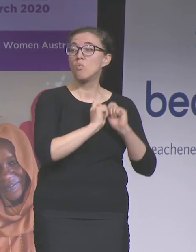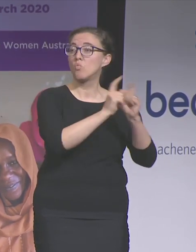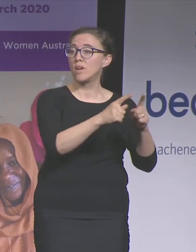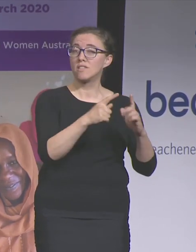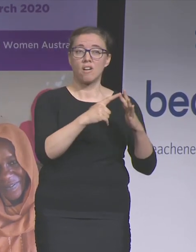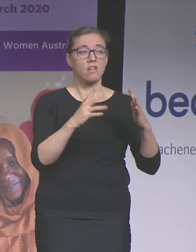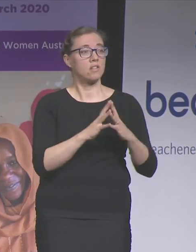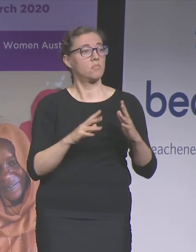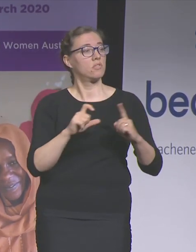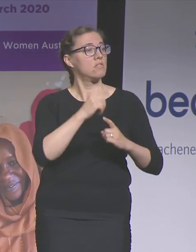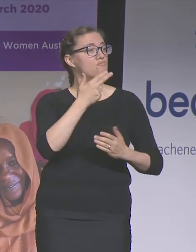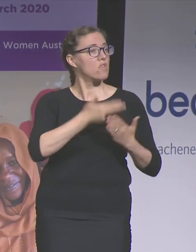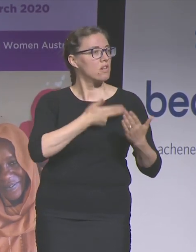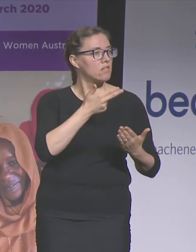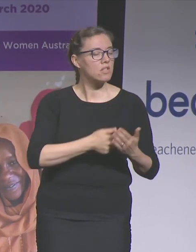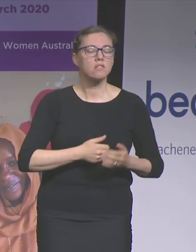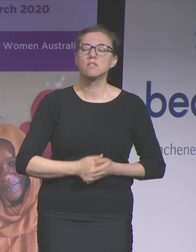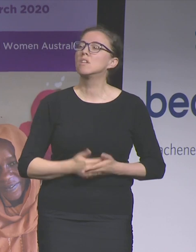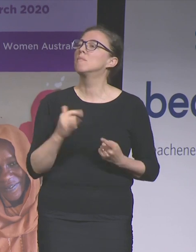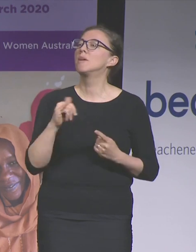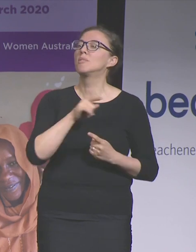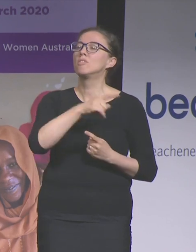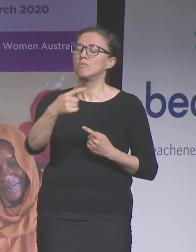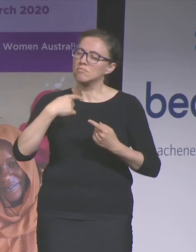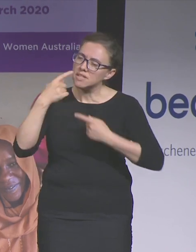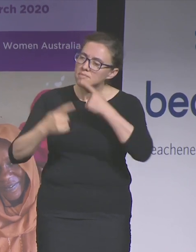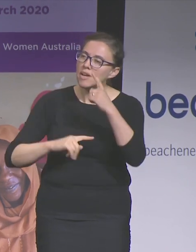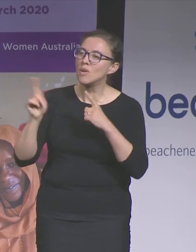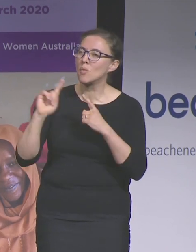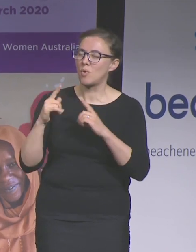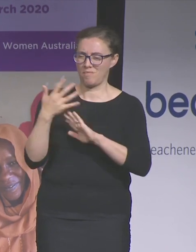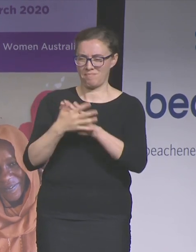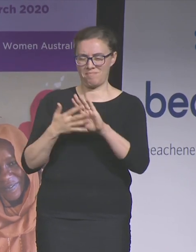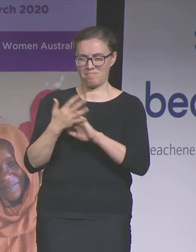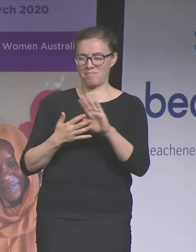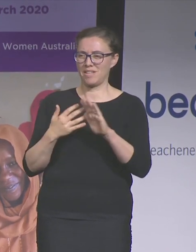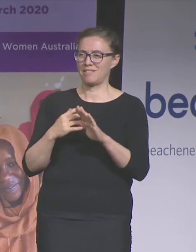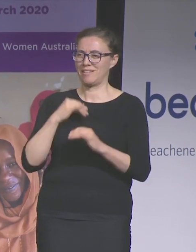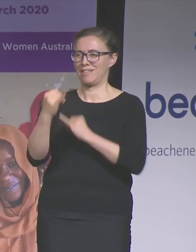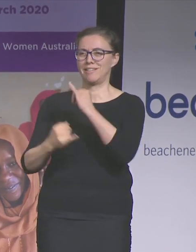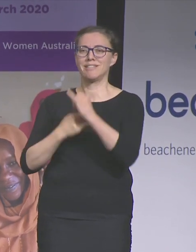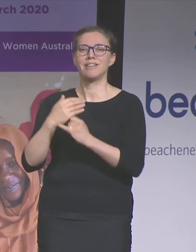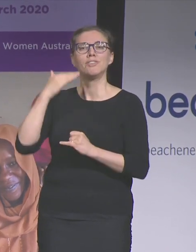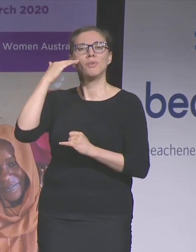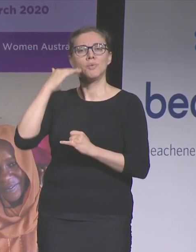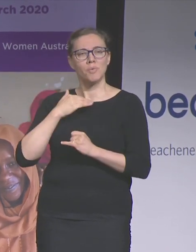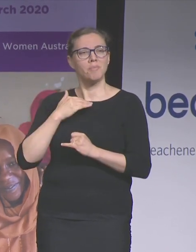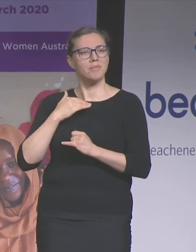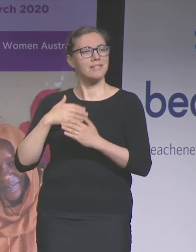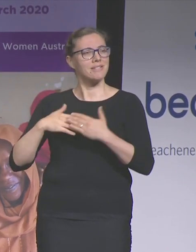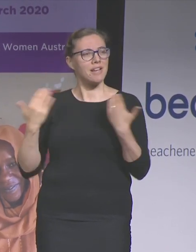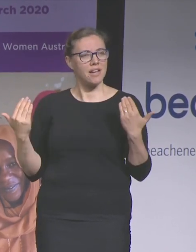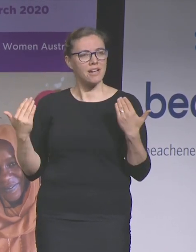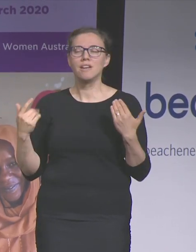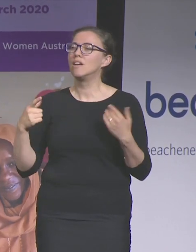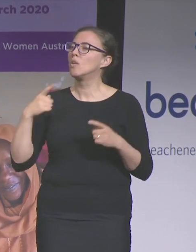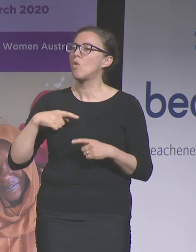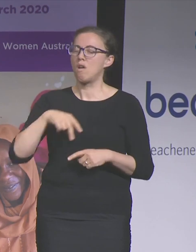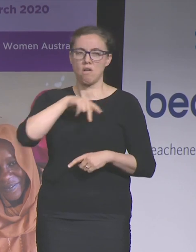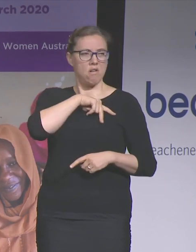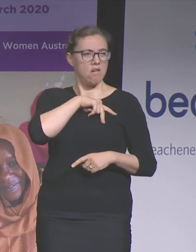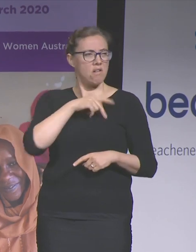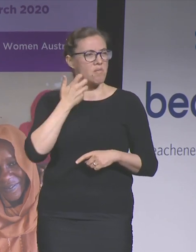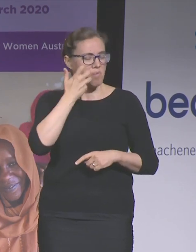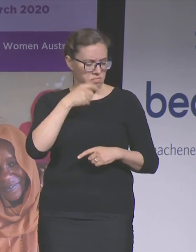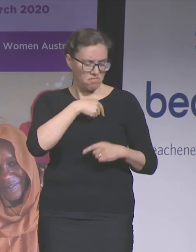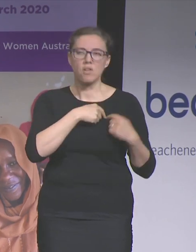what is International Women's Day and why do we celebrate it? Why do we wear our purple ribbons to celebrate? It could